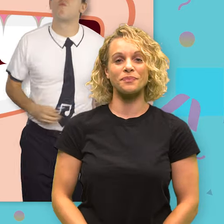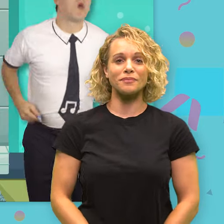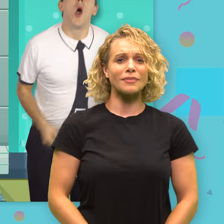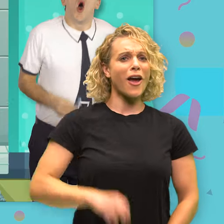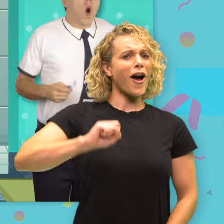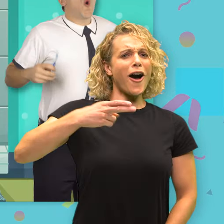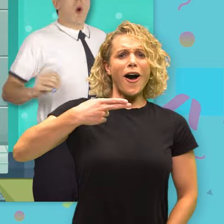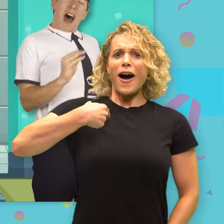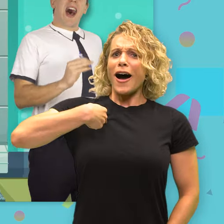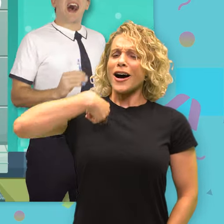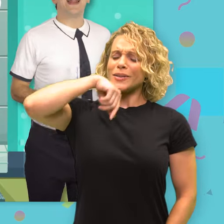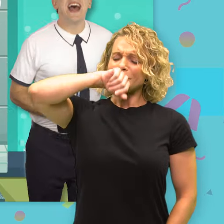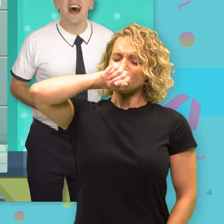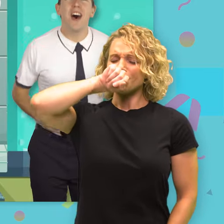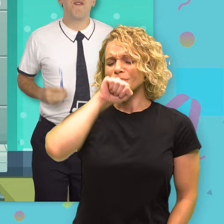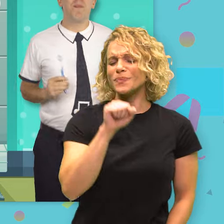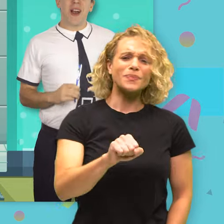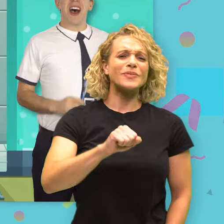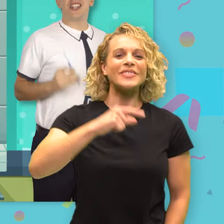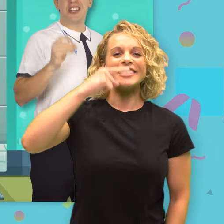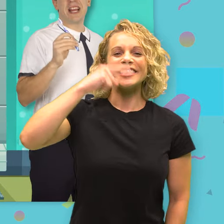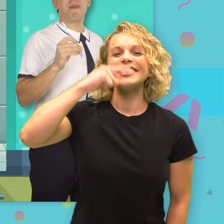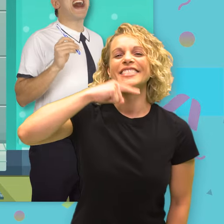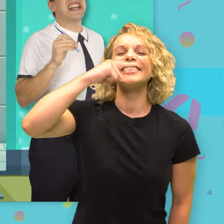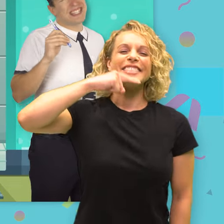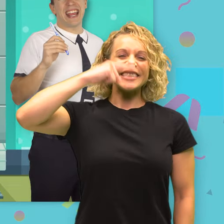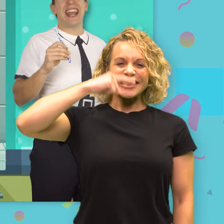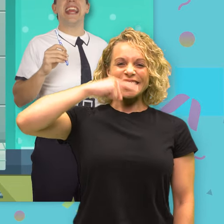Oh, I love brushing my teeth.